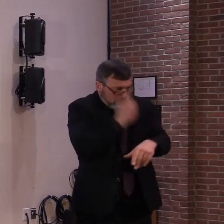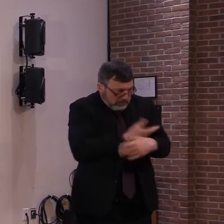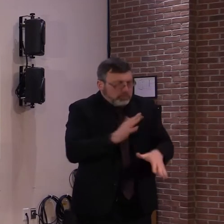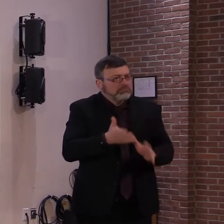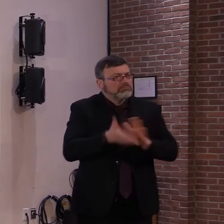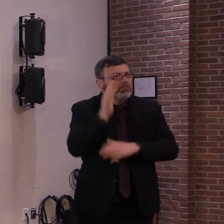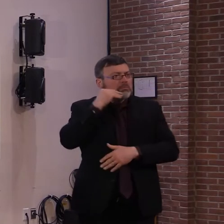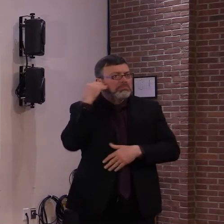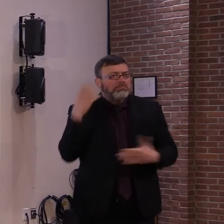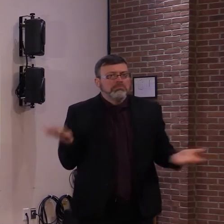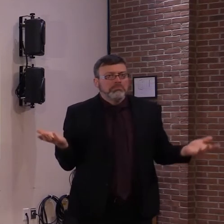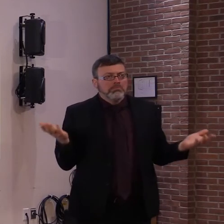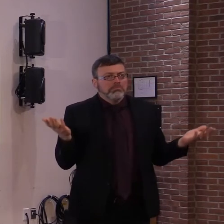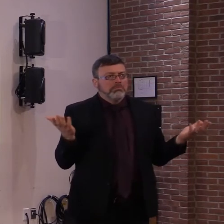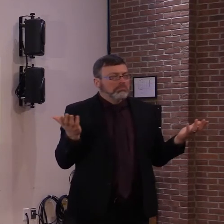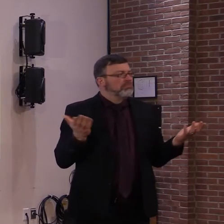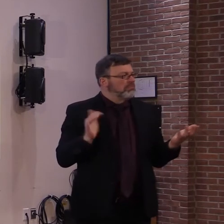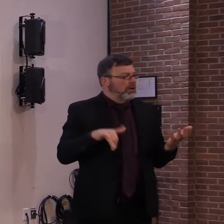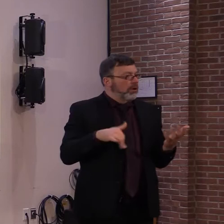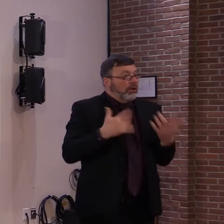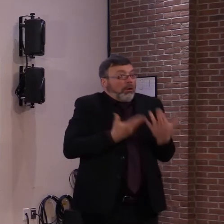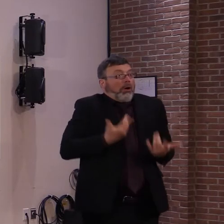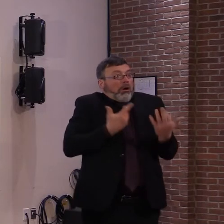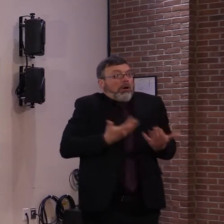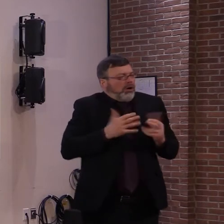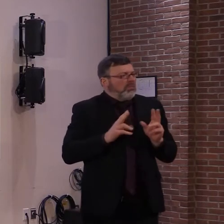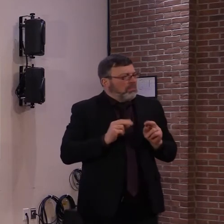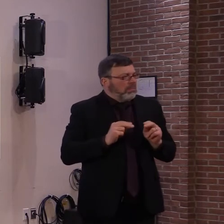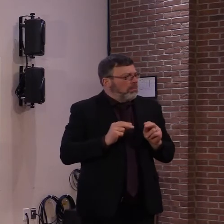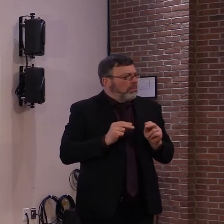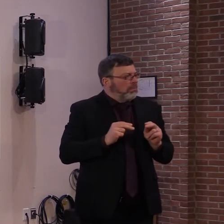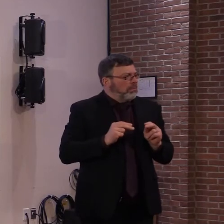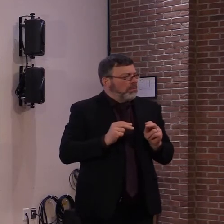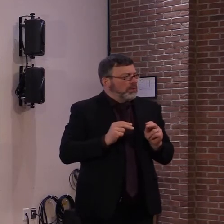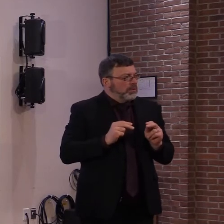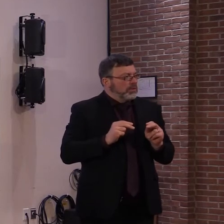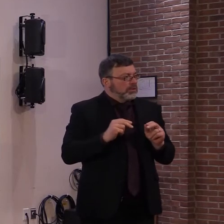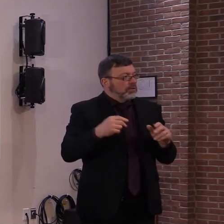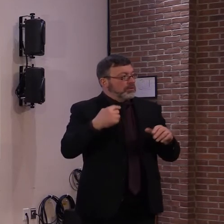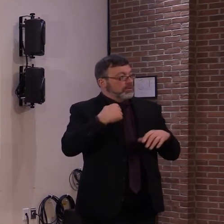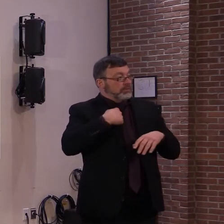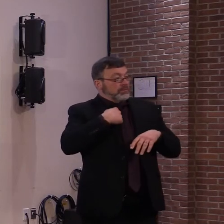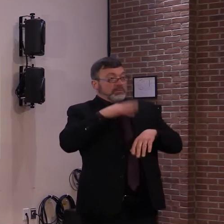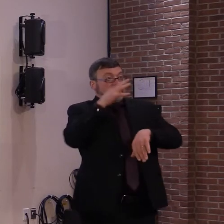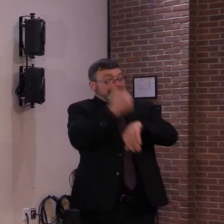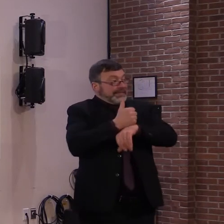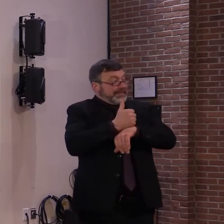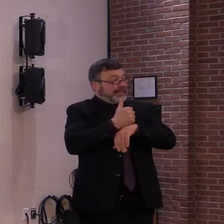we are making sure we are getting places where there's plenty of parking. And plenty of space.